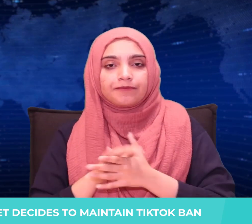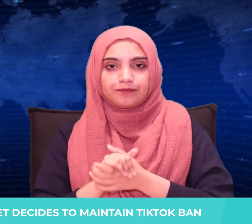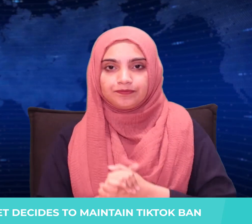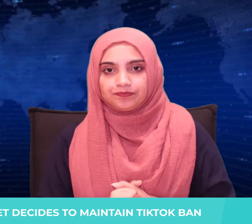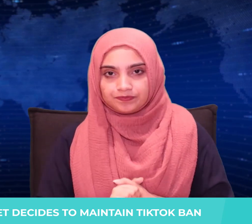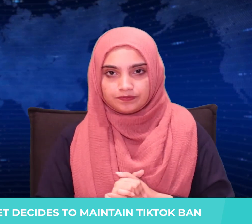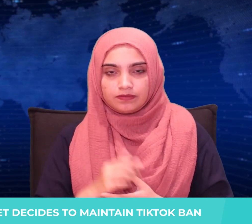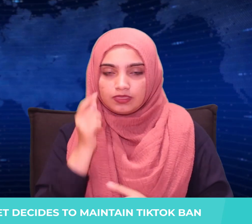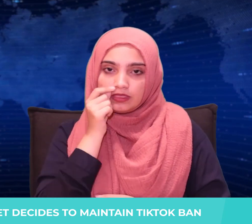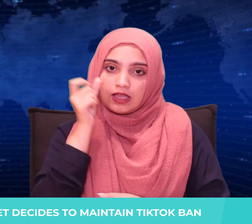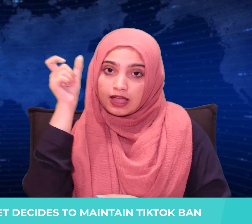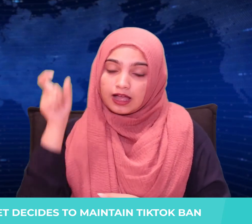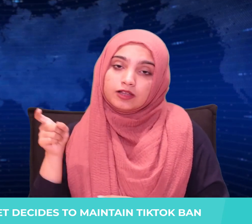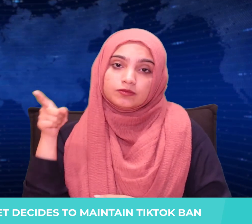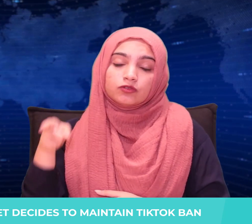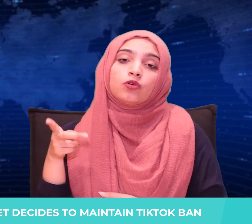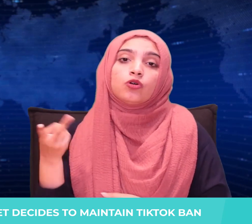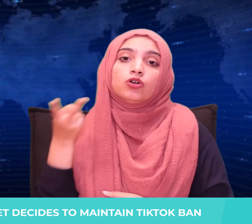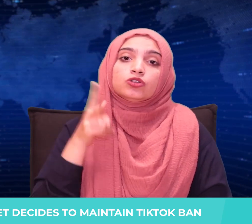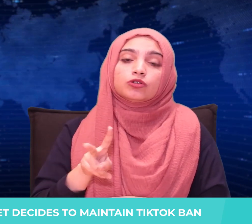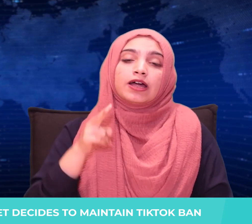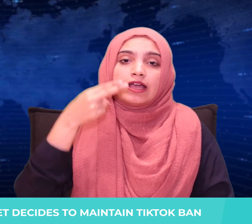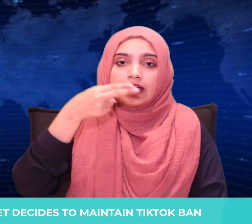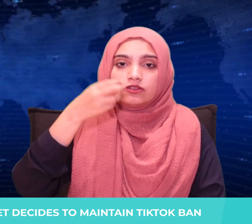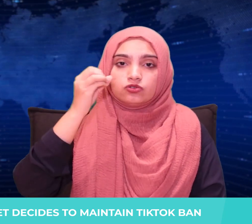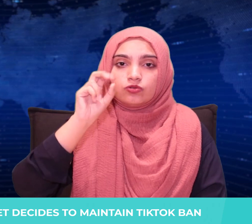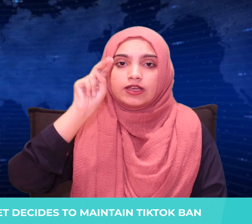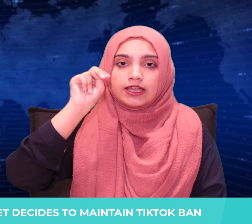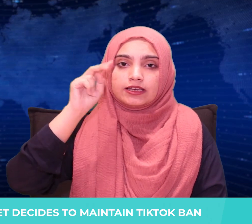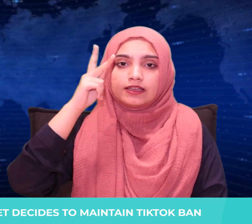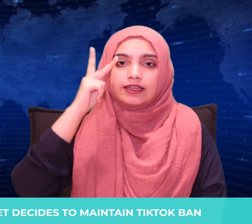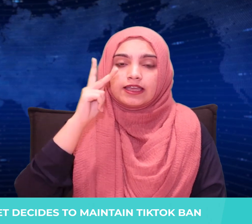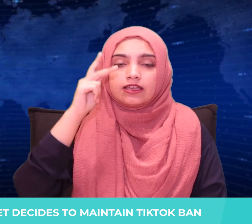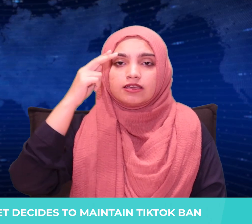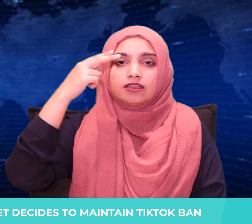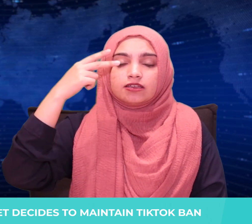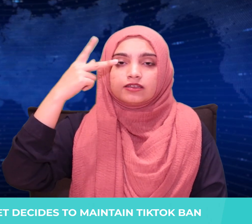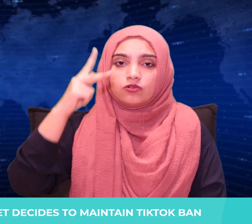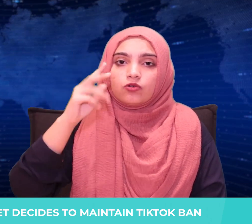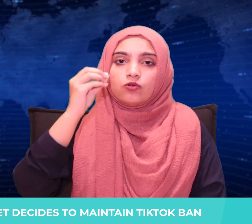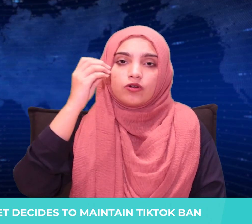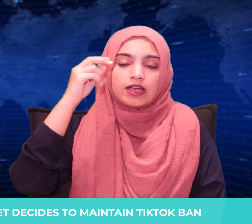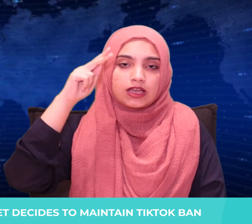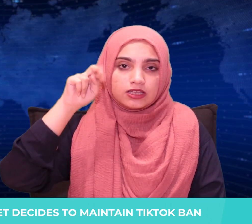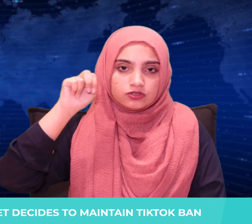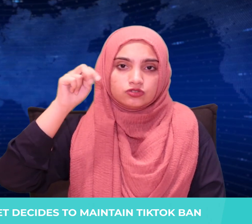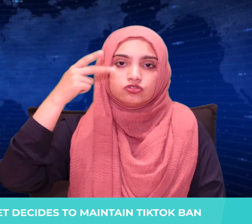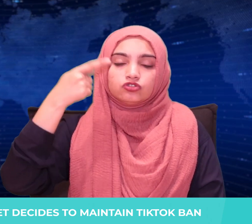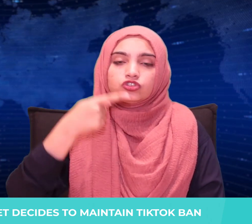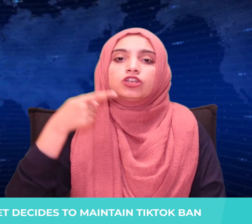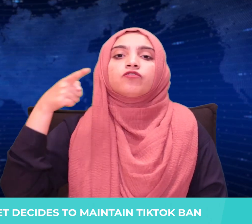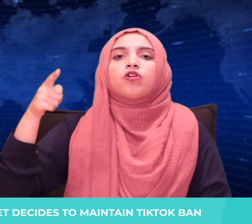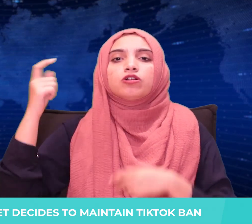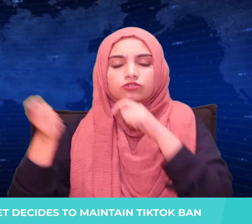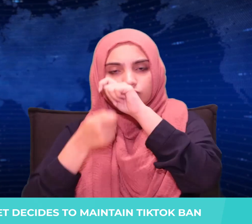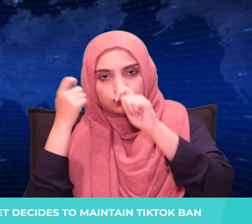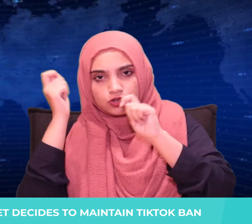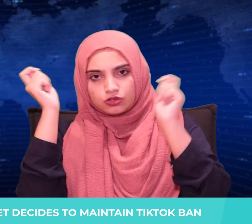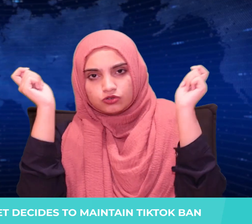against AT&T. Fahad was detained in Hong Kong in 2018. He